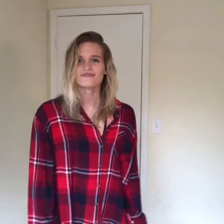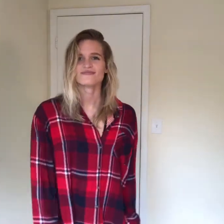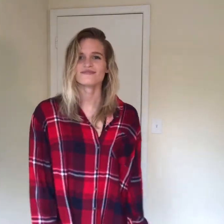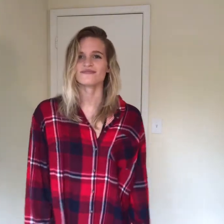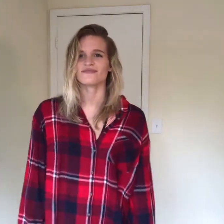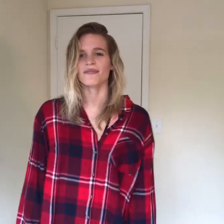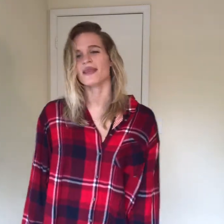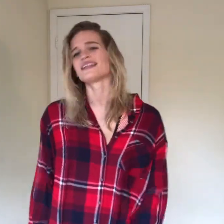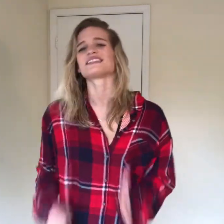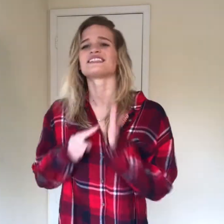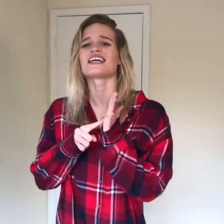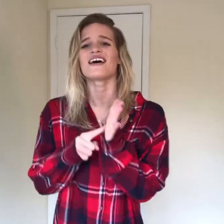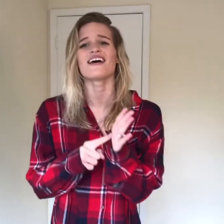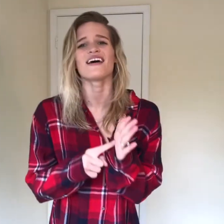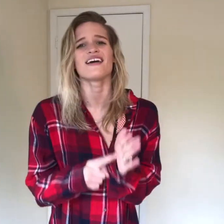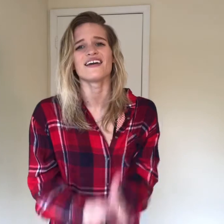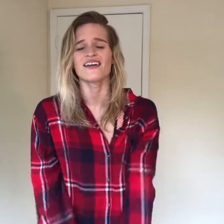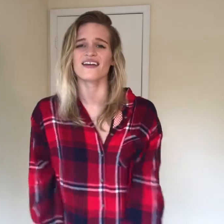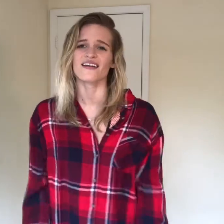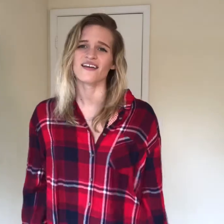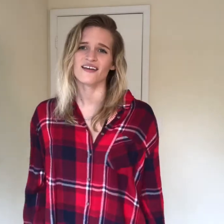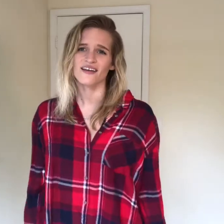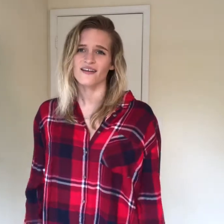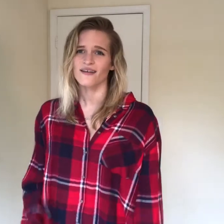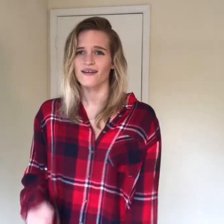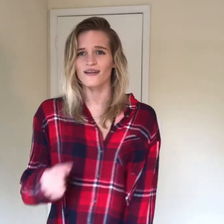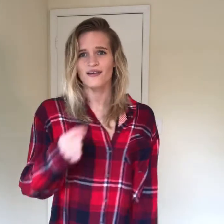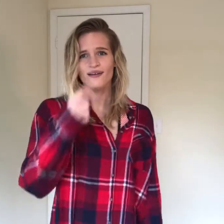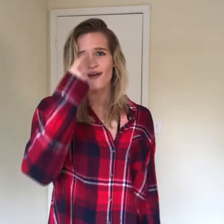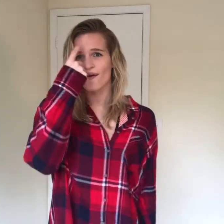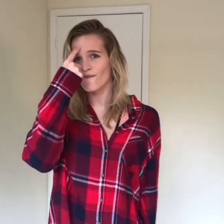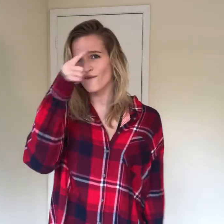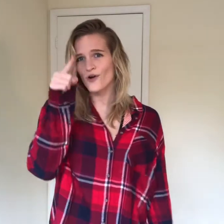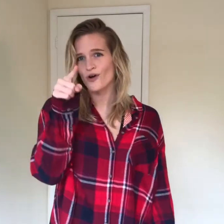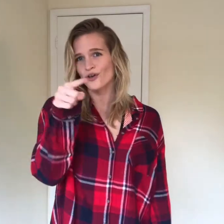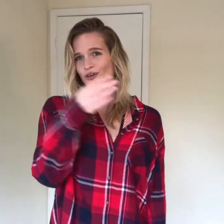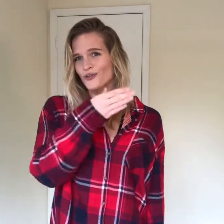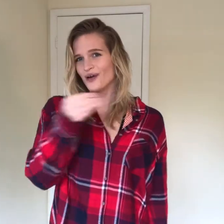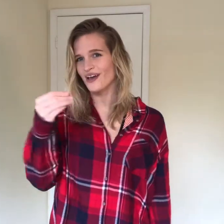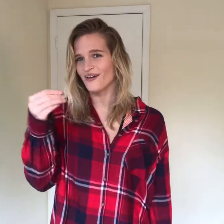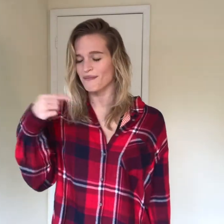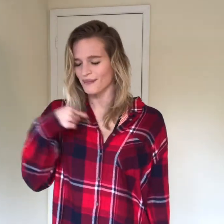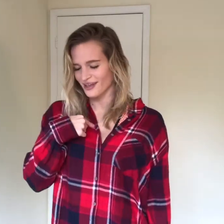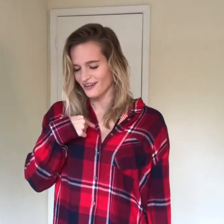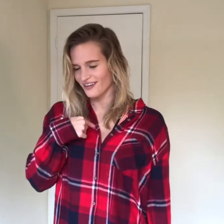It's a sight for you and me